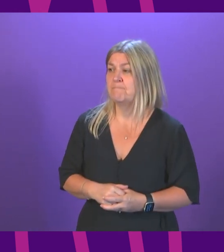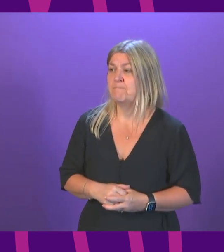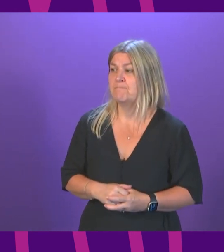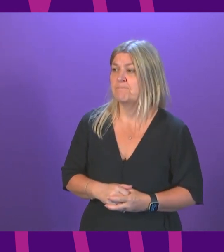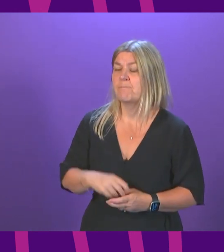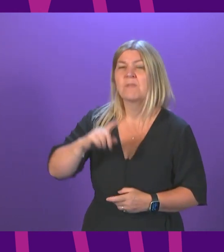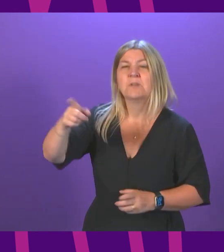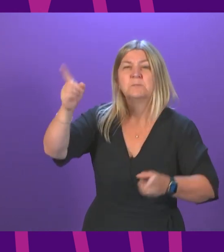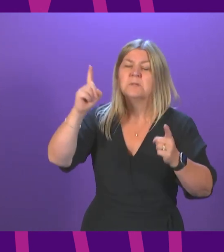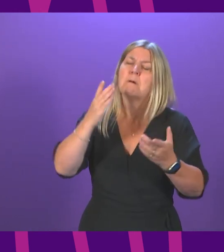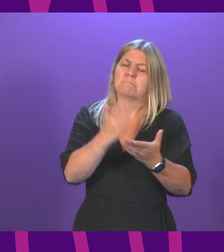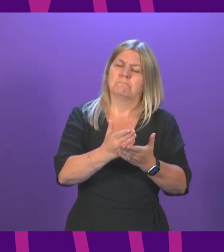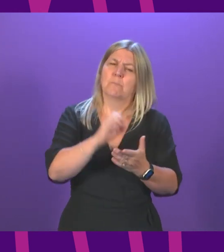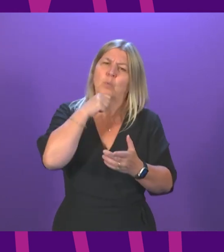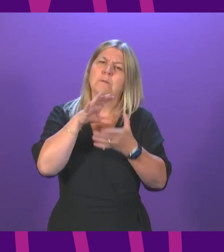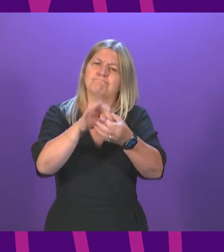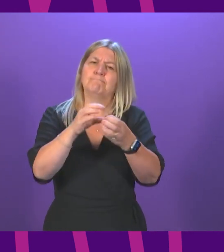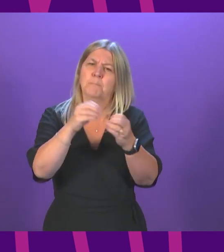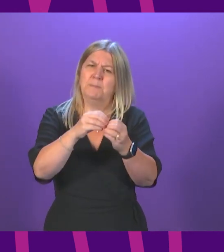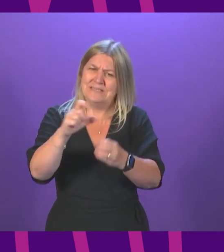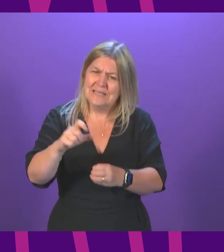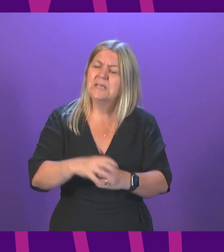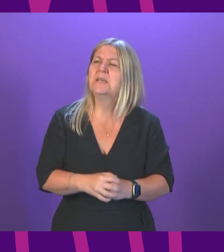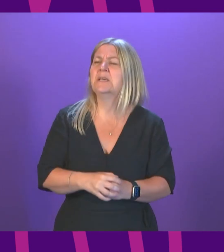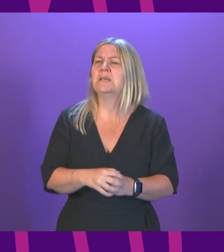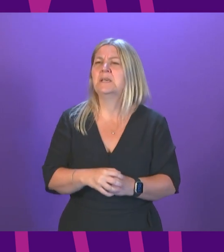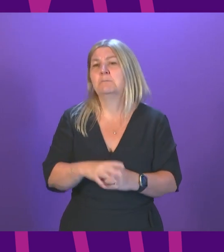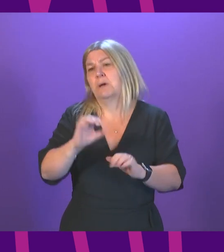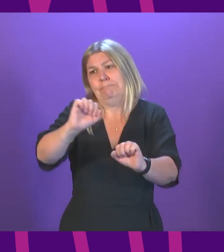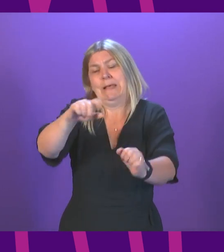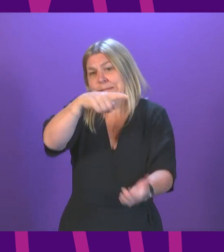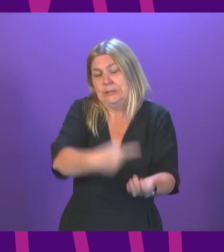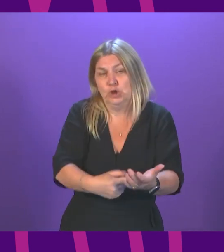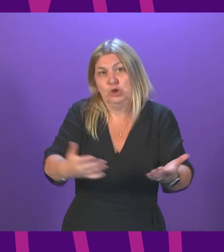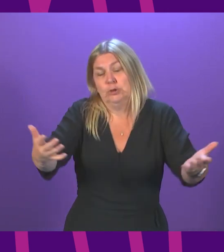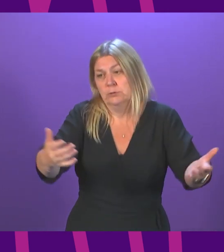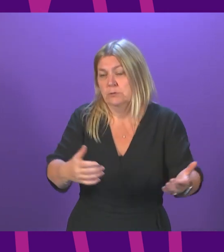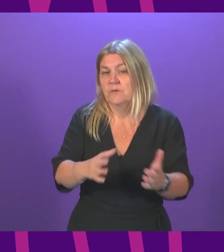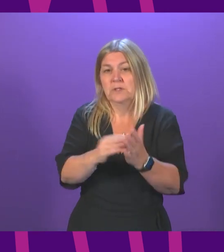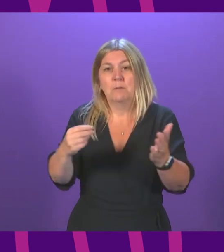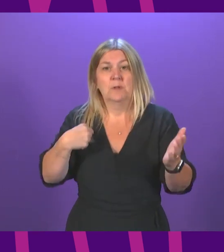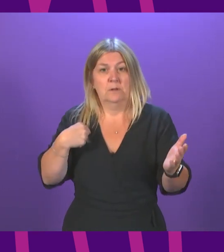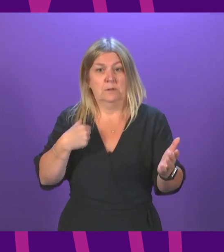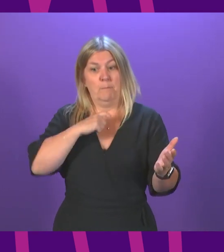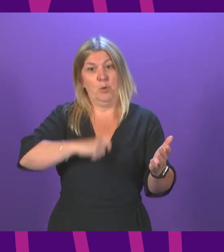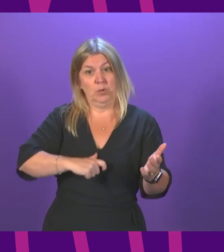this regularly, which of course are nothing to do with the editorial decisions of the BBC. But for example, I personally have made representations